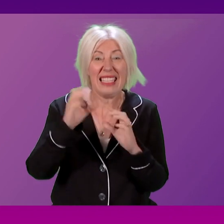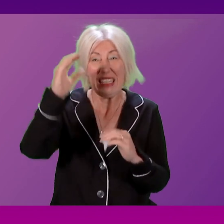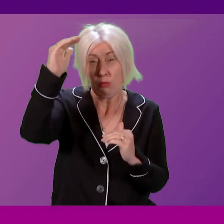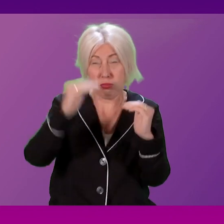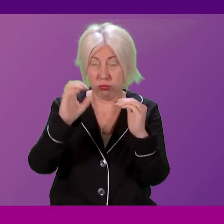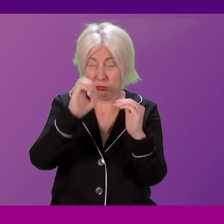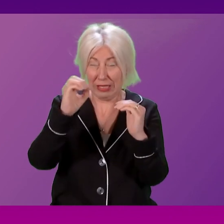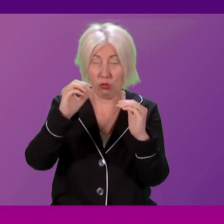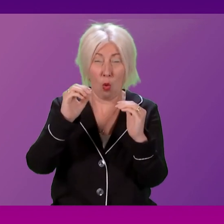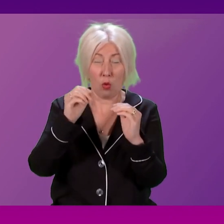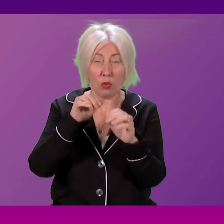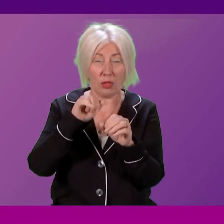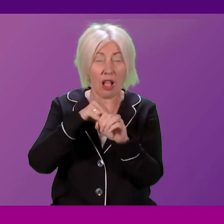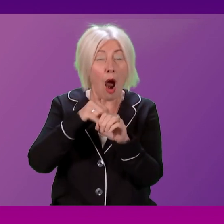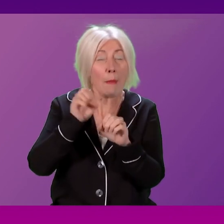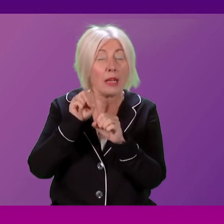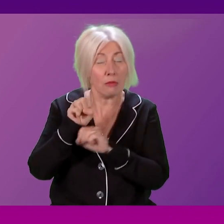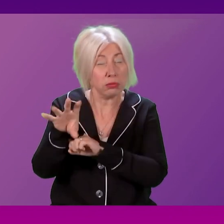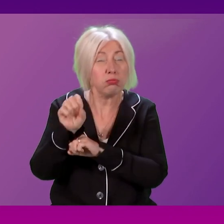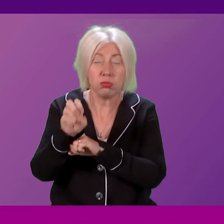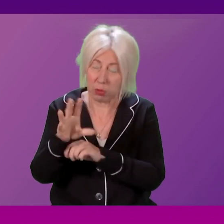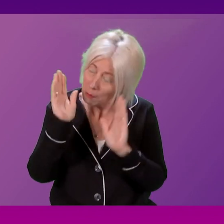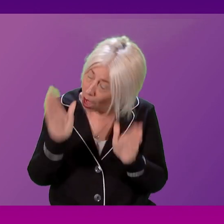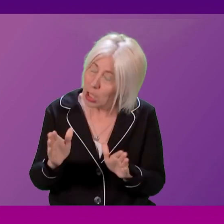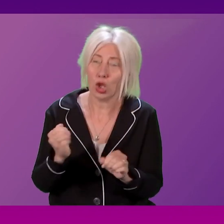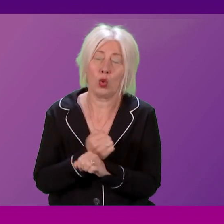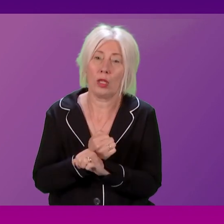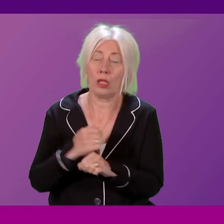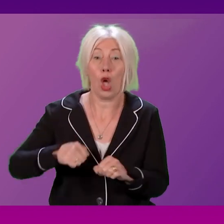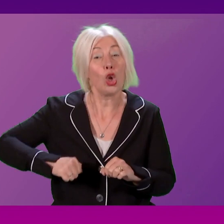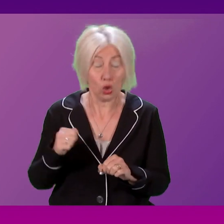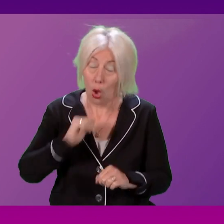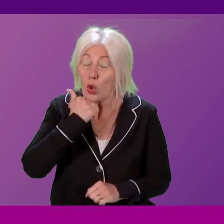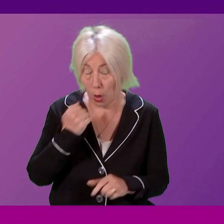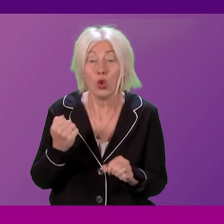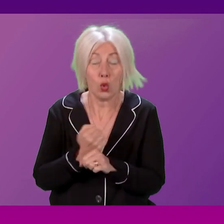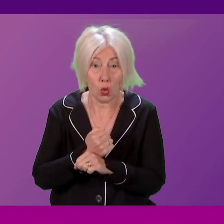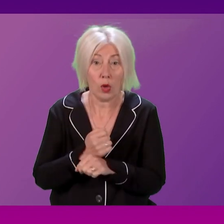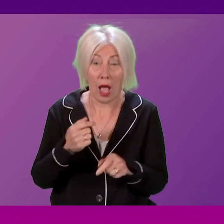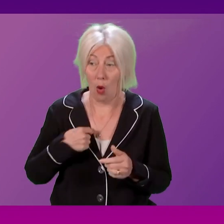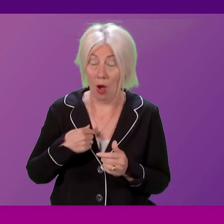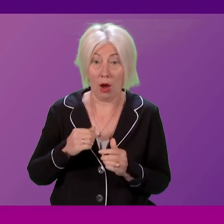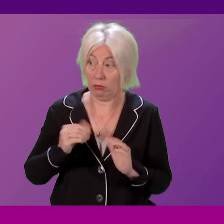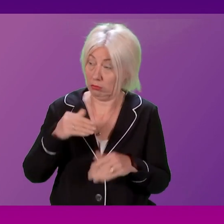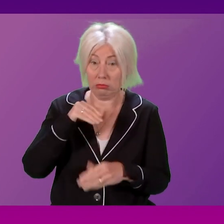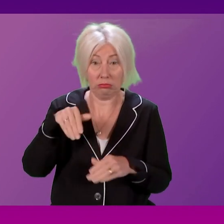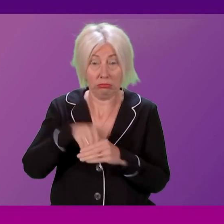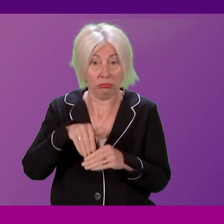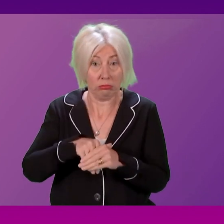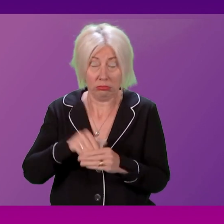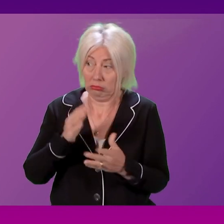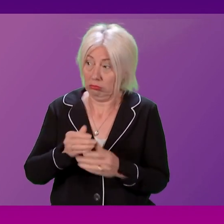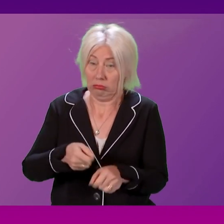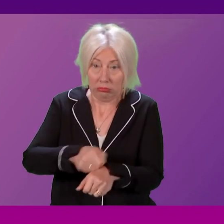systemic transformation will do. Scotland will, of course, play her part. Internationally, we will continue to urge greater ambition, greater